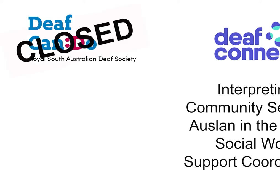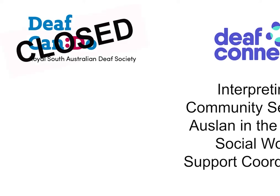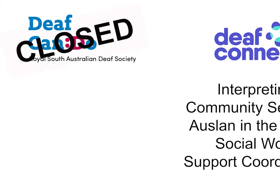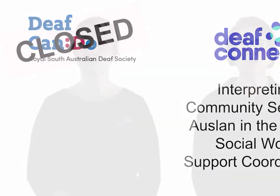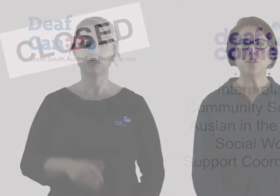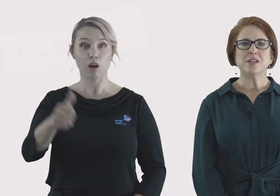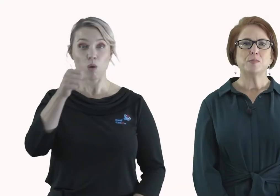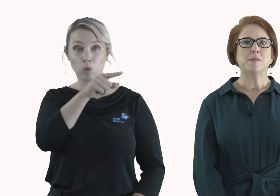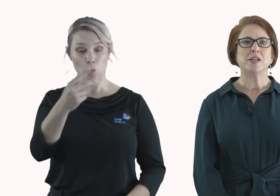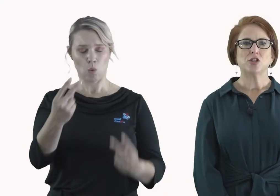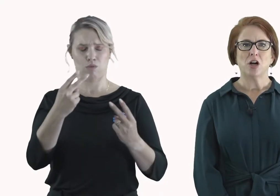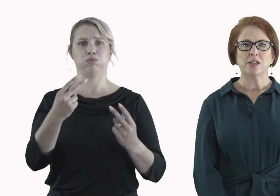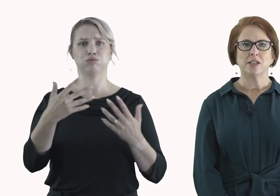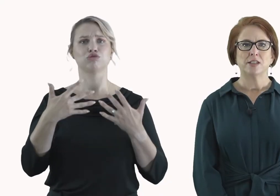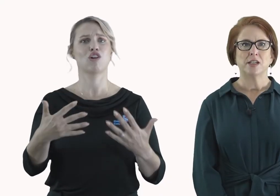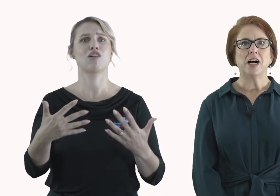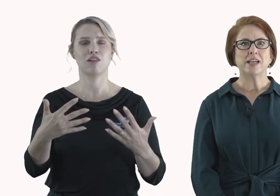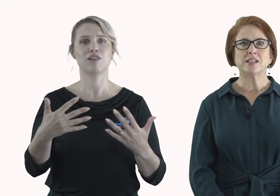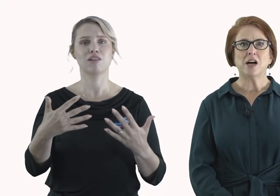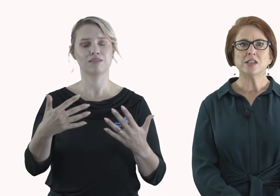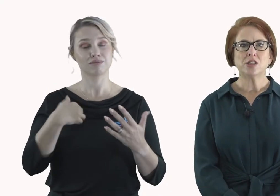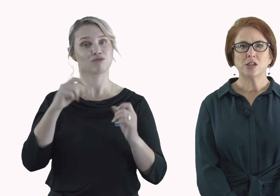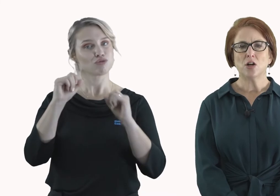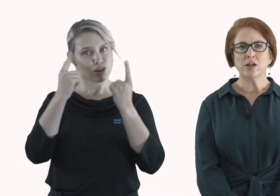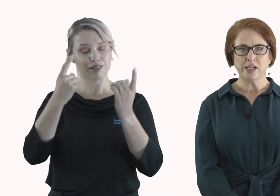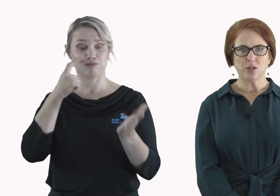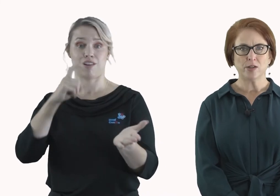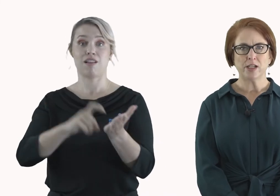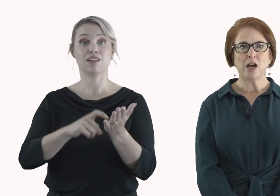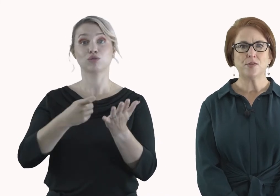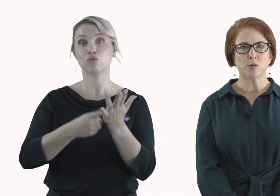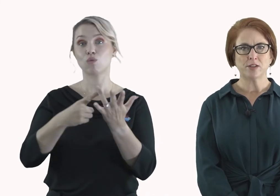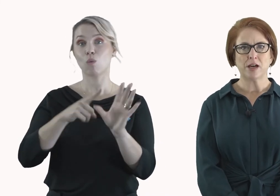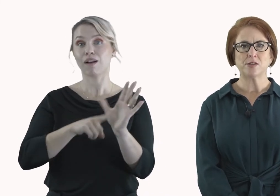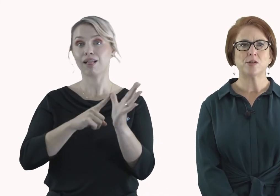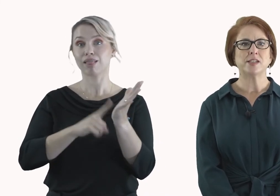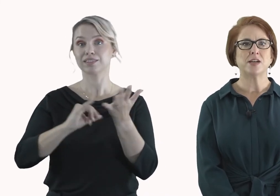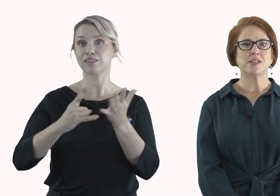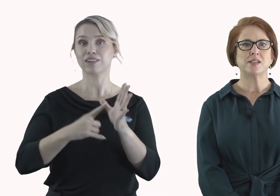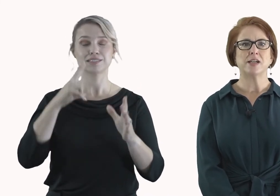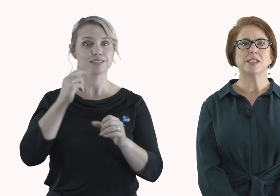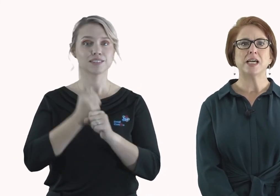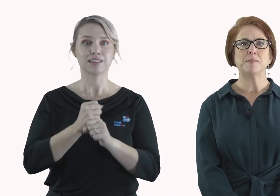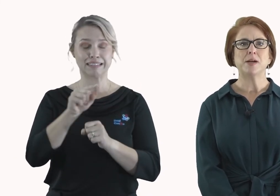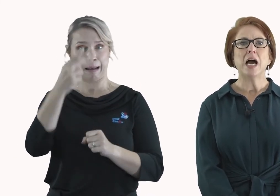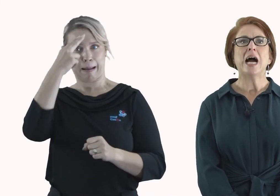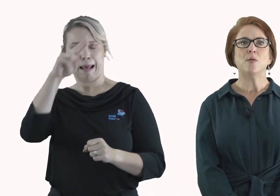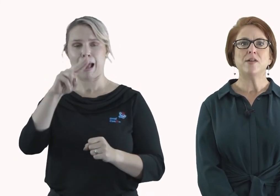I know this may be a shock. I acknowledge the long history of the Royal South Australian Deaf Society name. However,